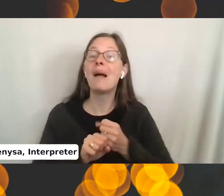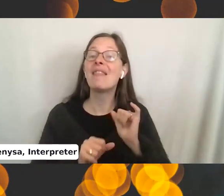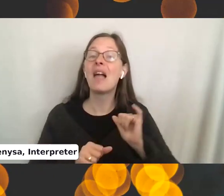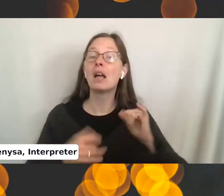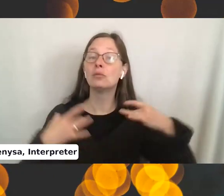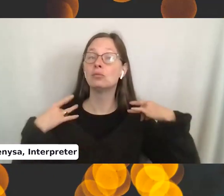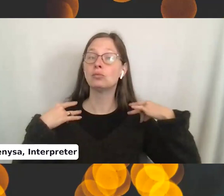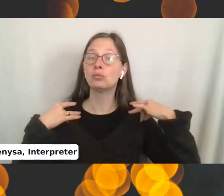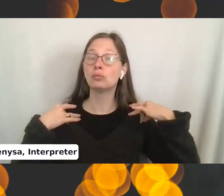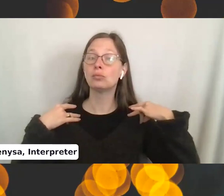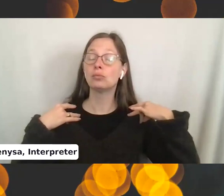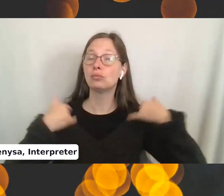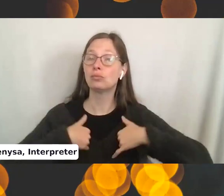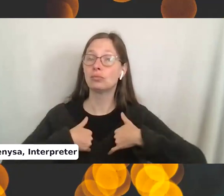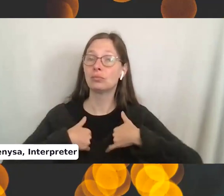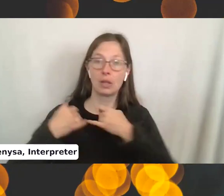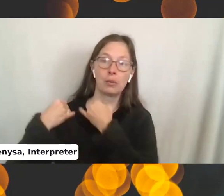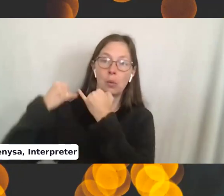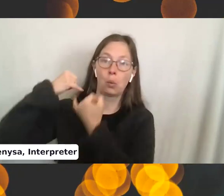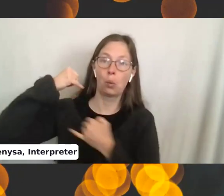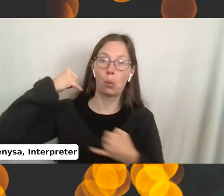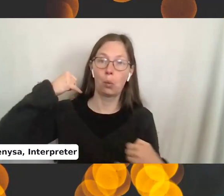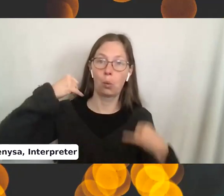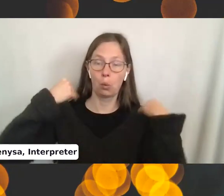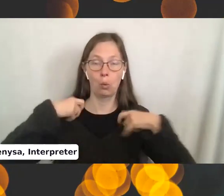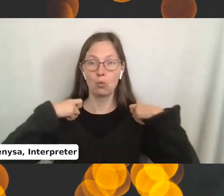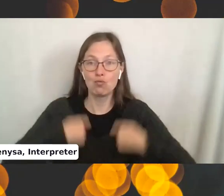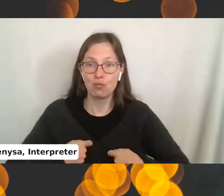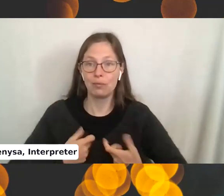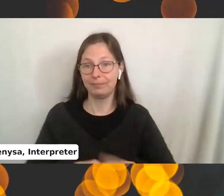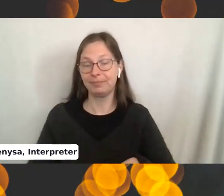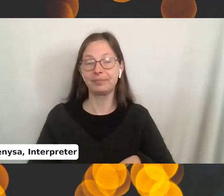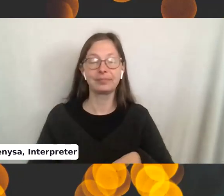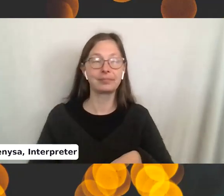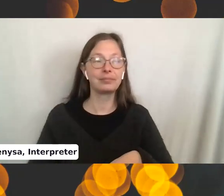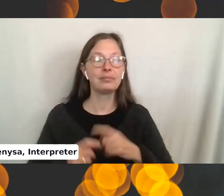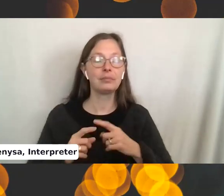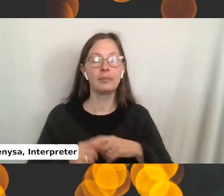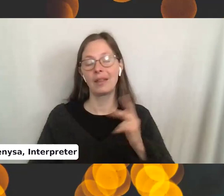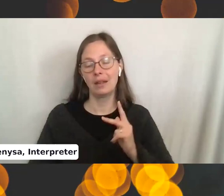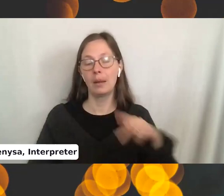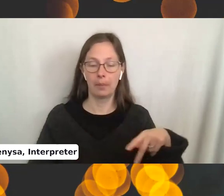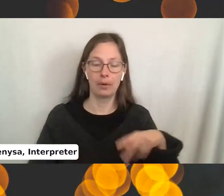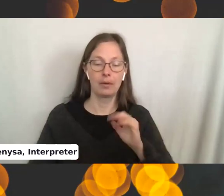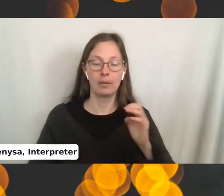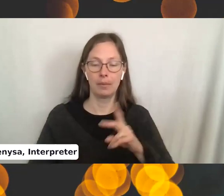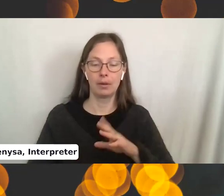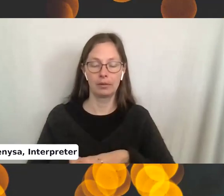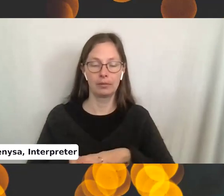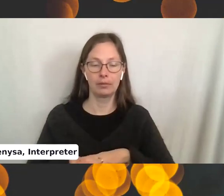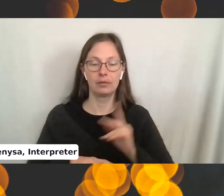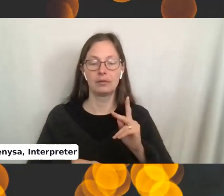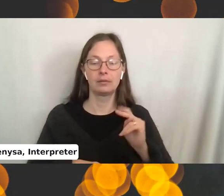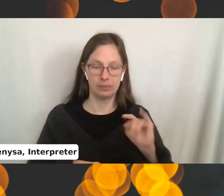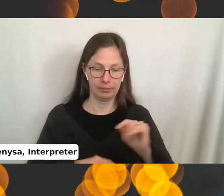Um, like these kind of things. Uh, anyway, so knit, purl, I'm back on a knit.